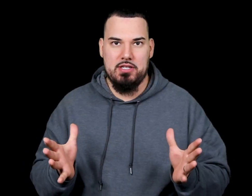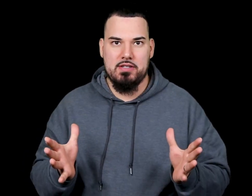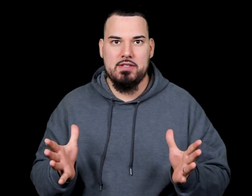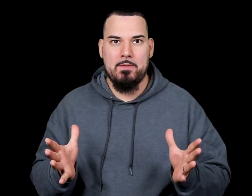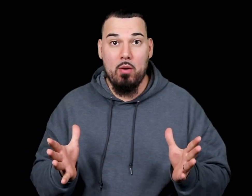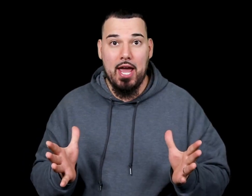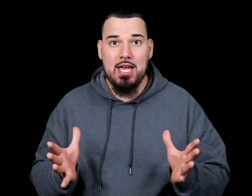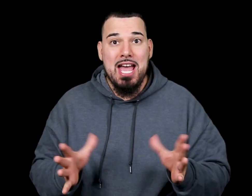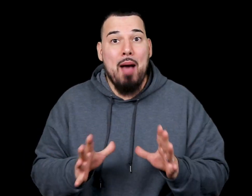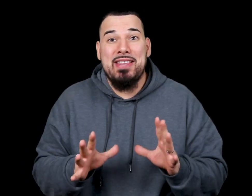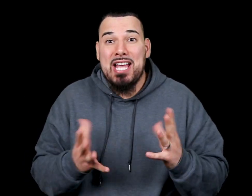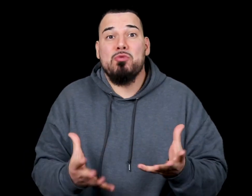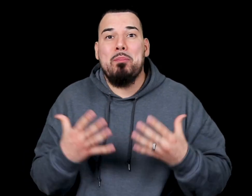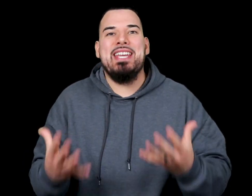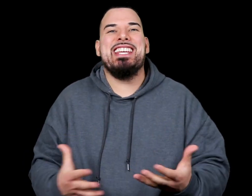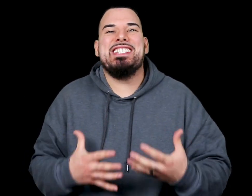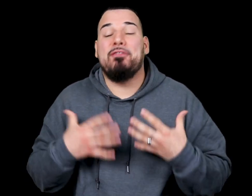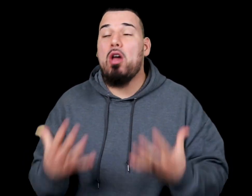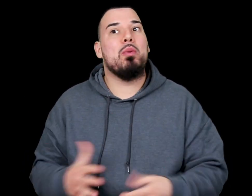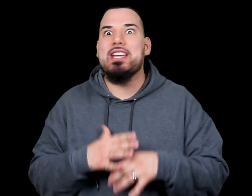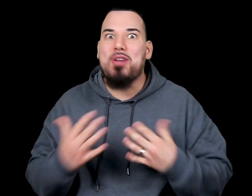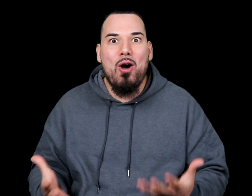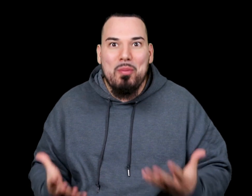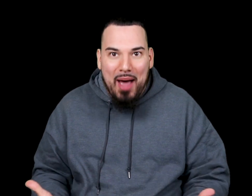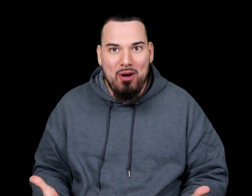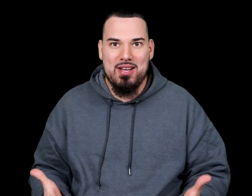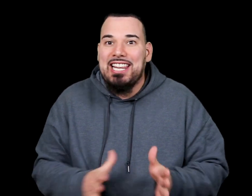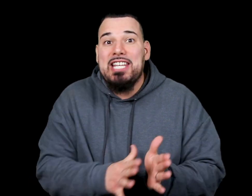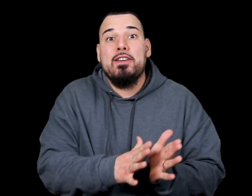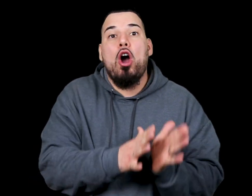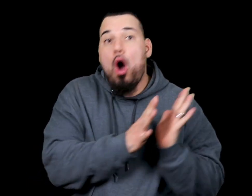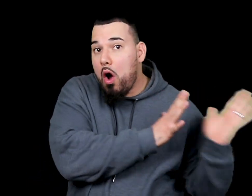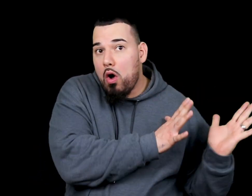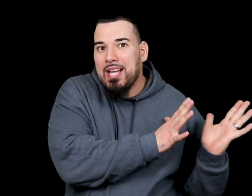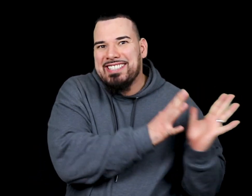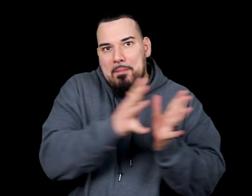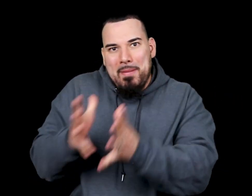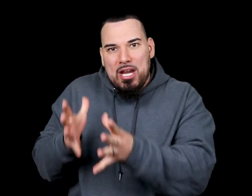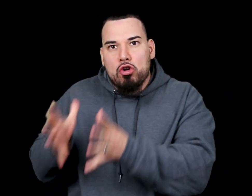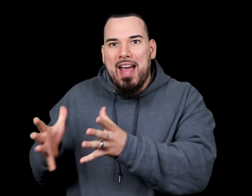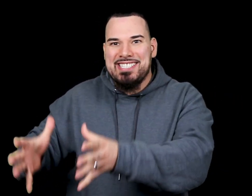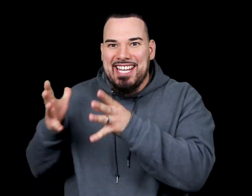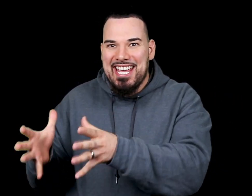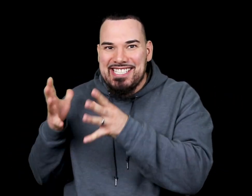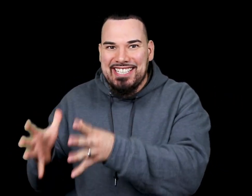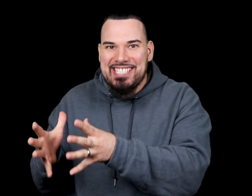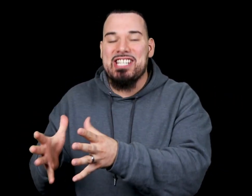Jesus. Okay? I mean, that's what being his follower is all about. Leaving all to make Christ and his teachings